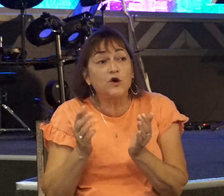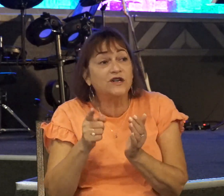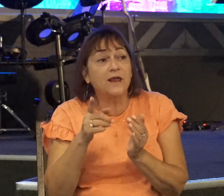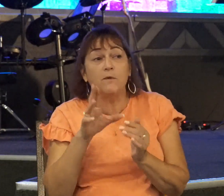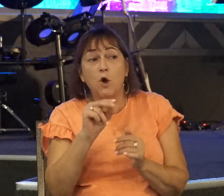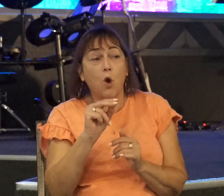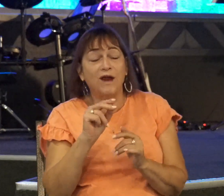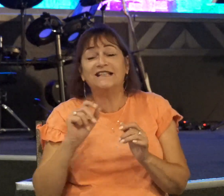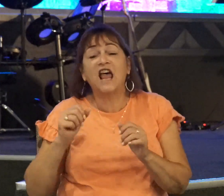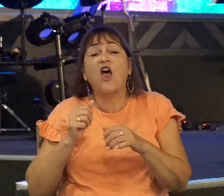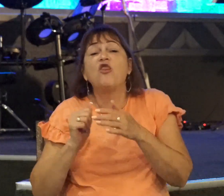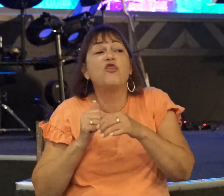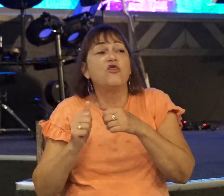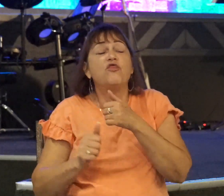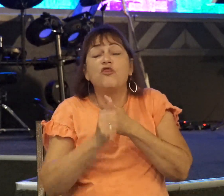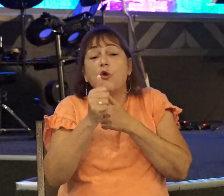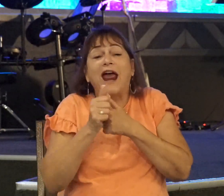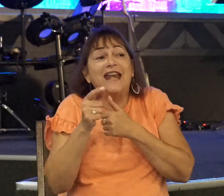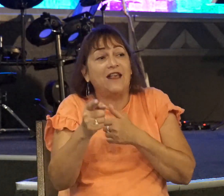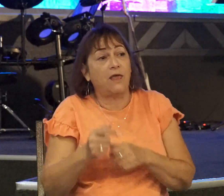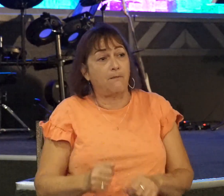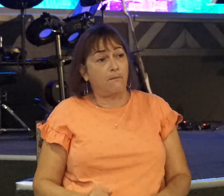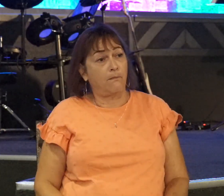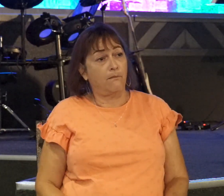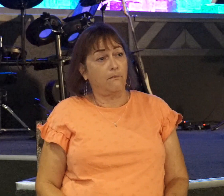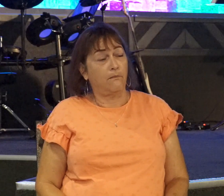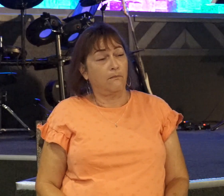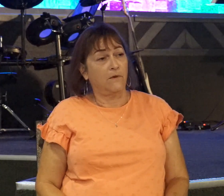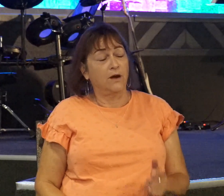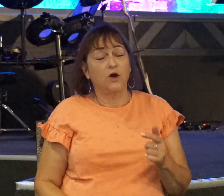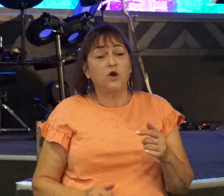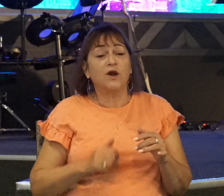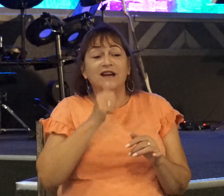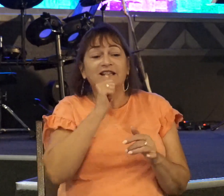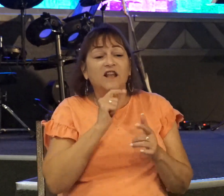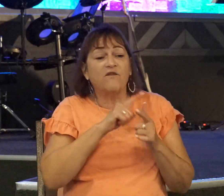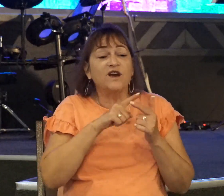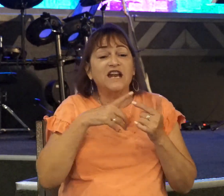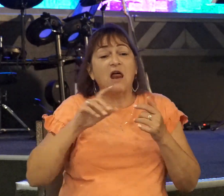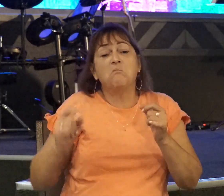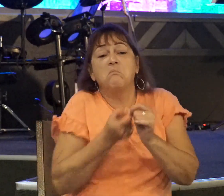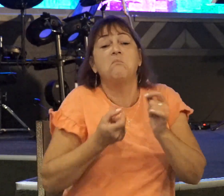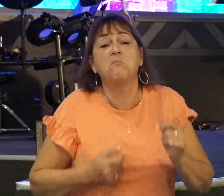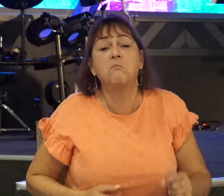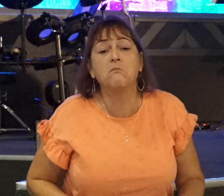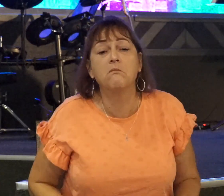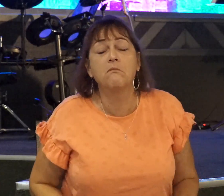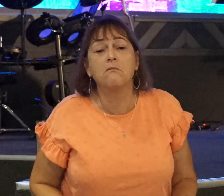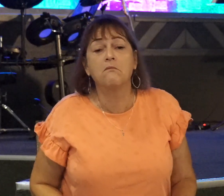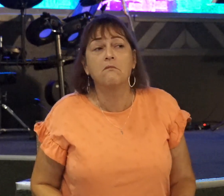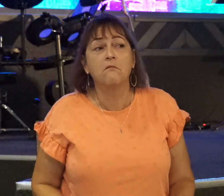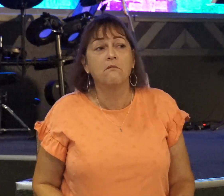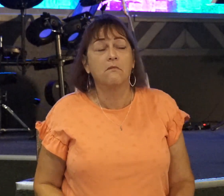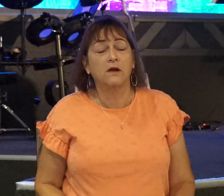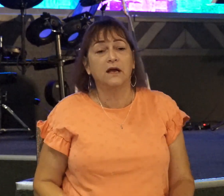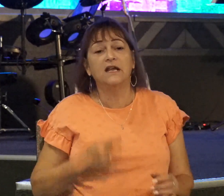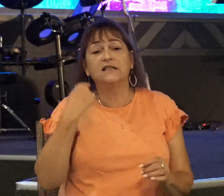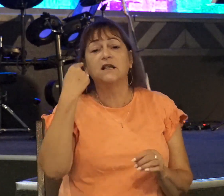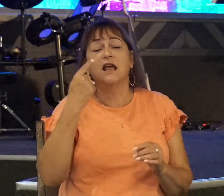threatening them. You're all going to suffer until I get what I want. It's all about me. It's all about